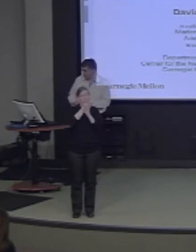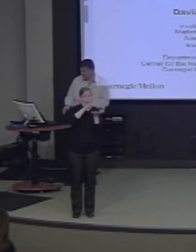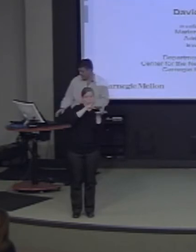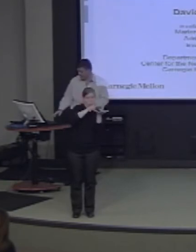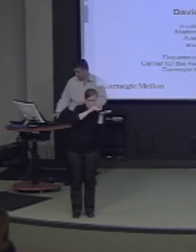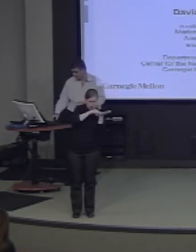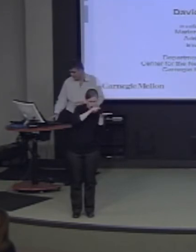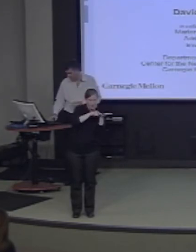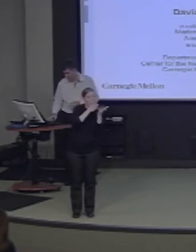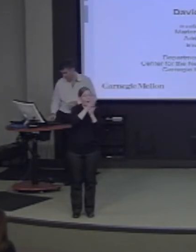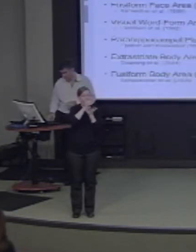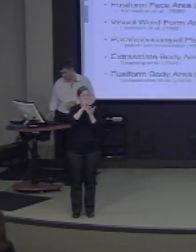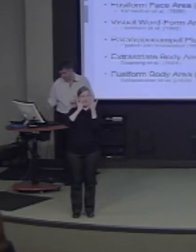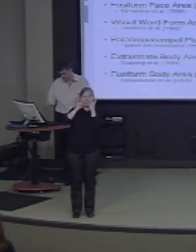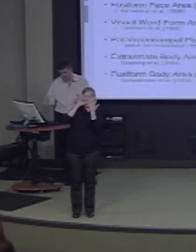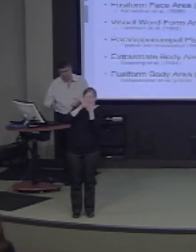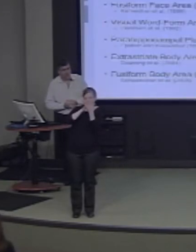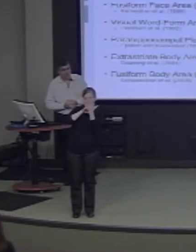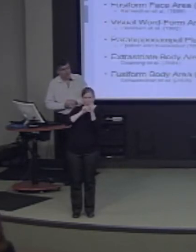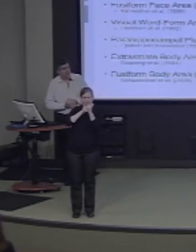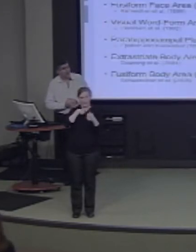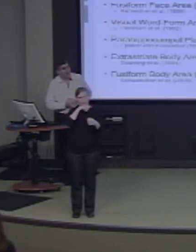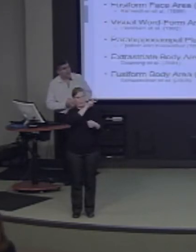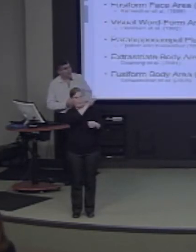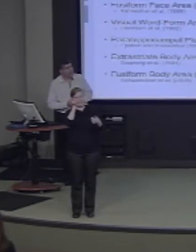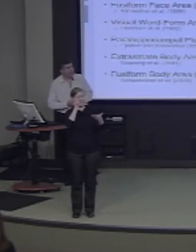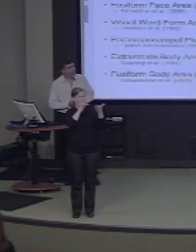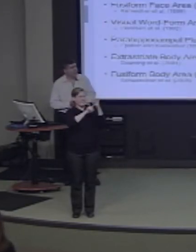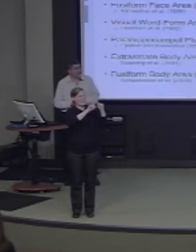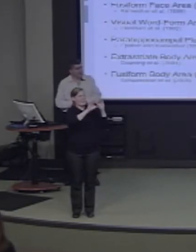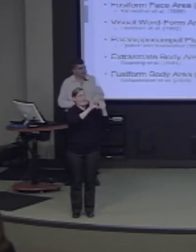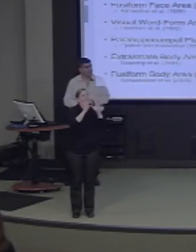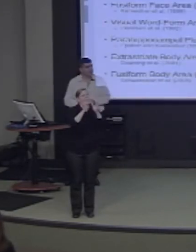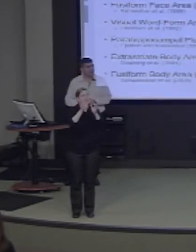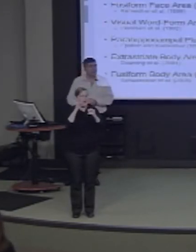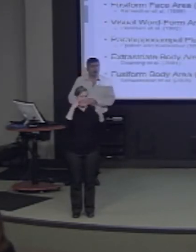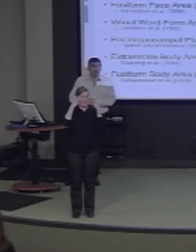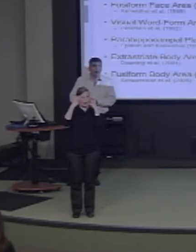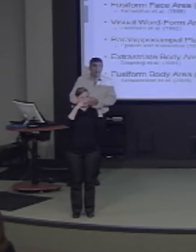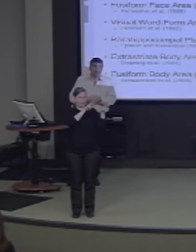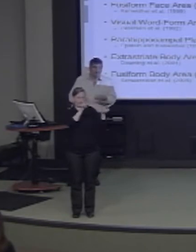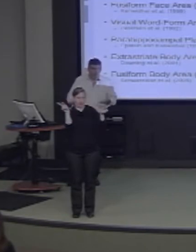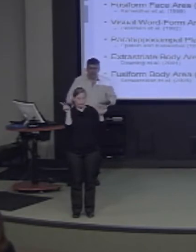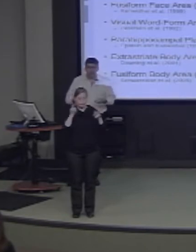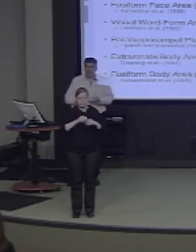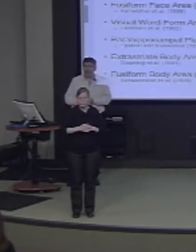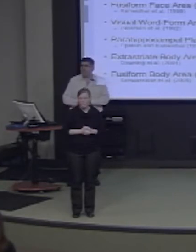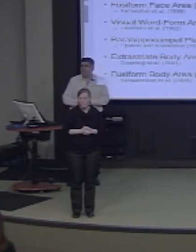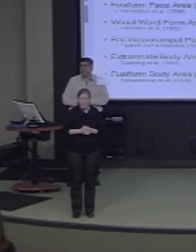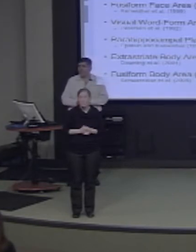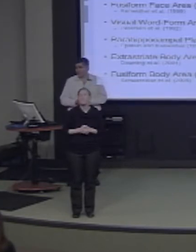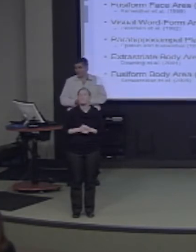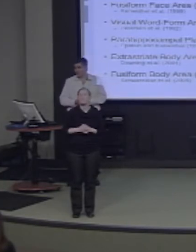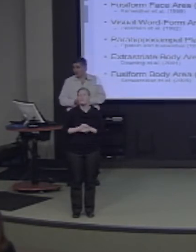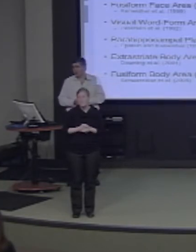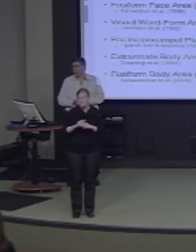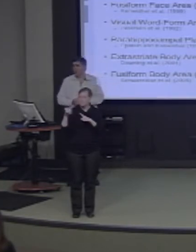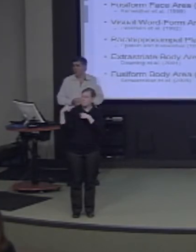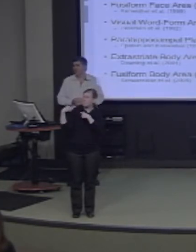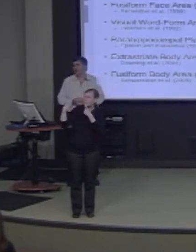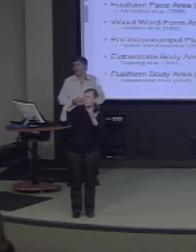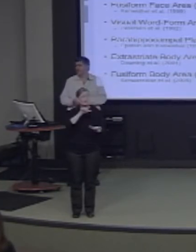categories of things. Over the past 10 or 15 years,